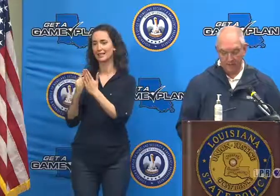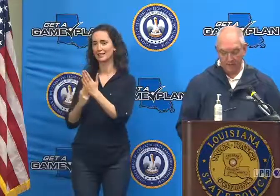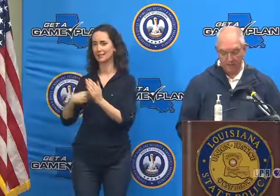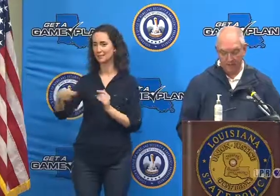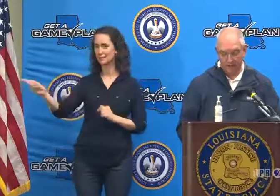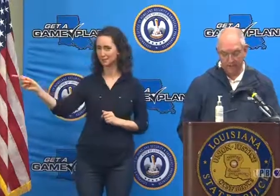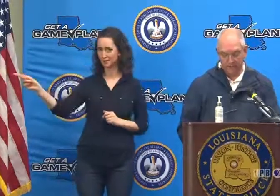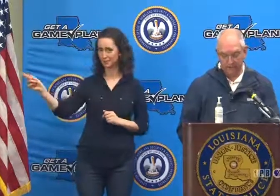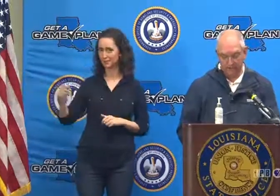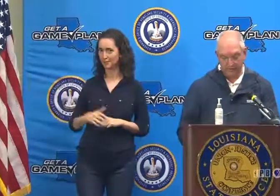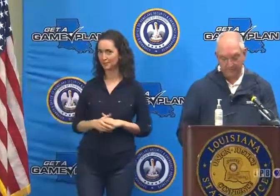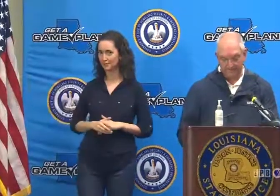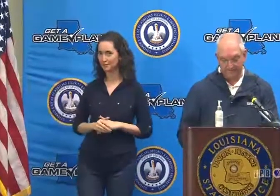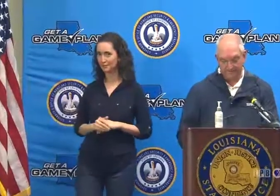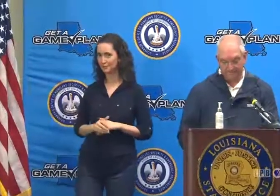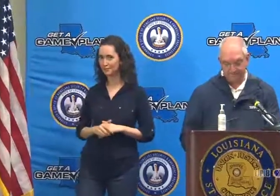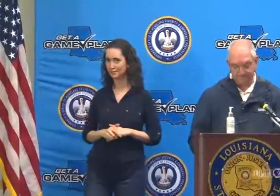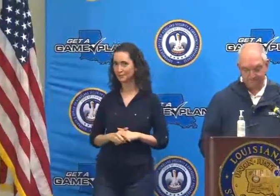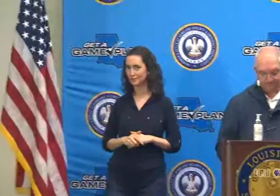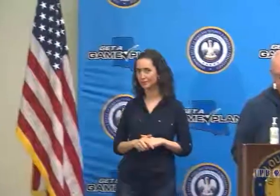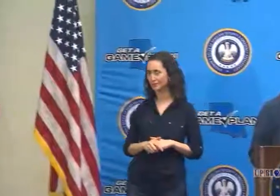parishes there.